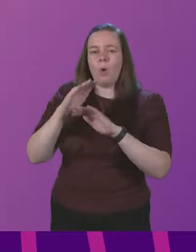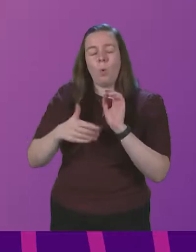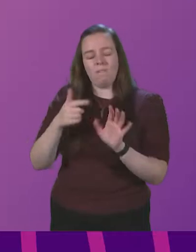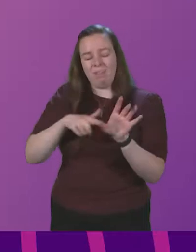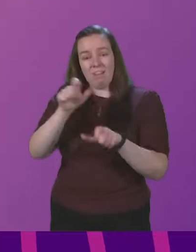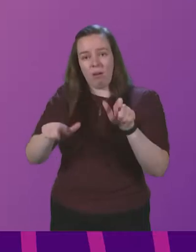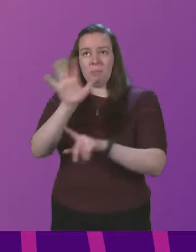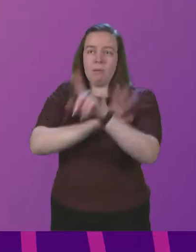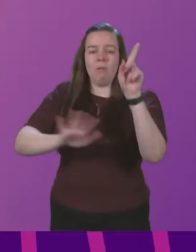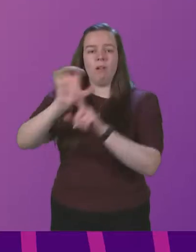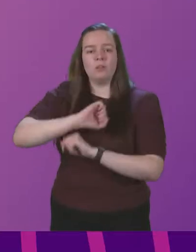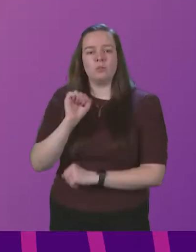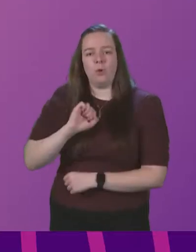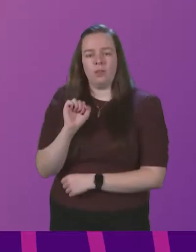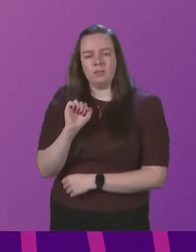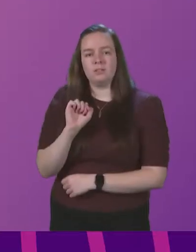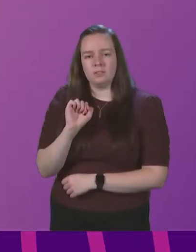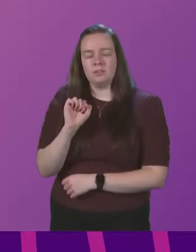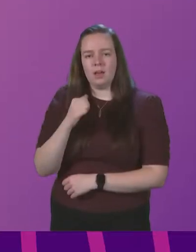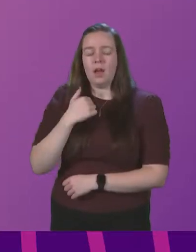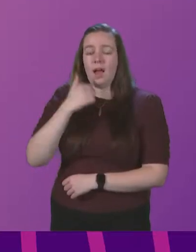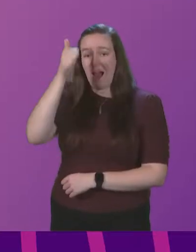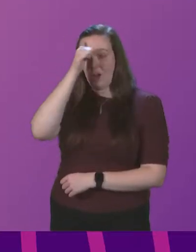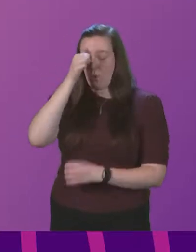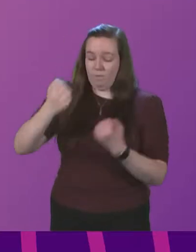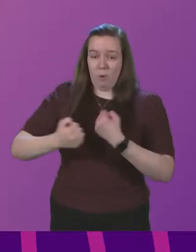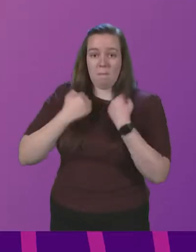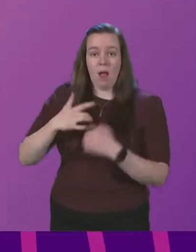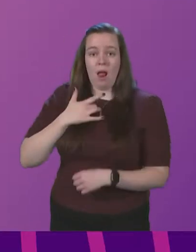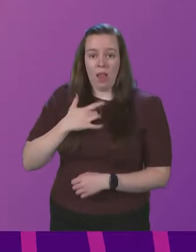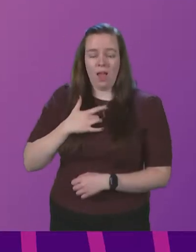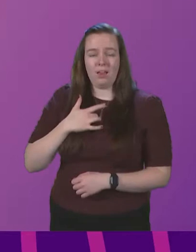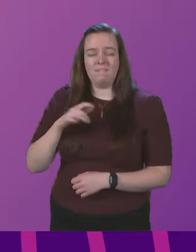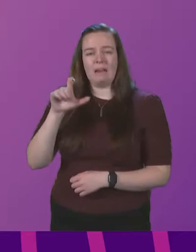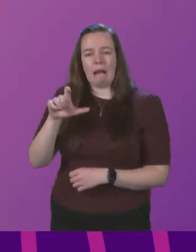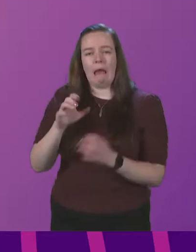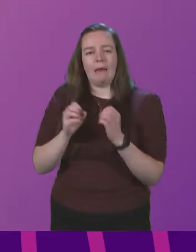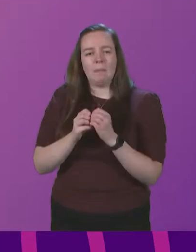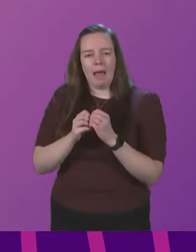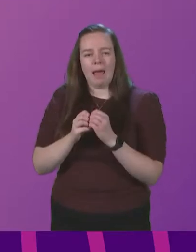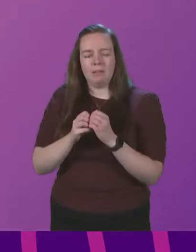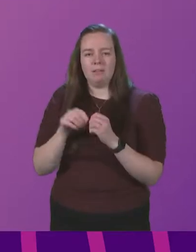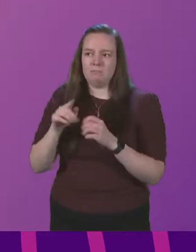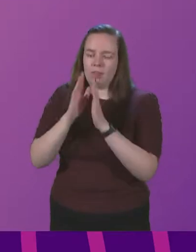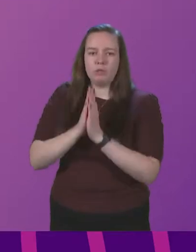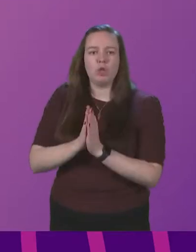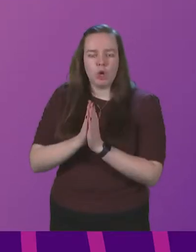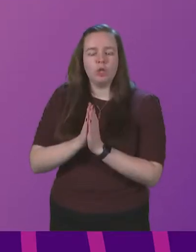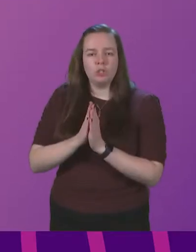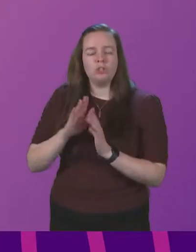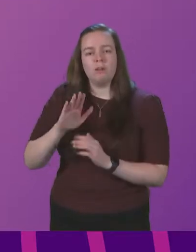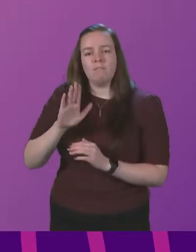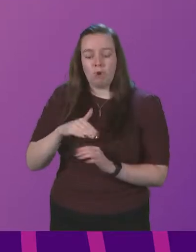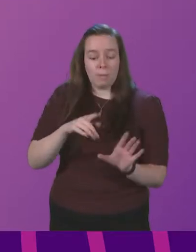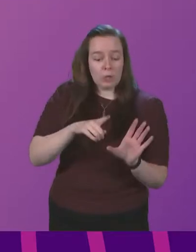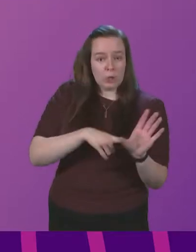people of Scotland. I know from my own life in Clydebank in the parish, from our